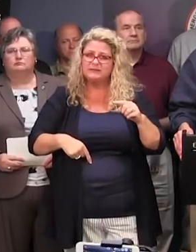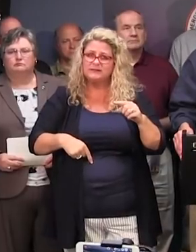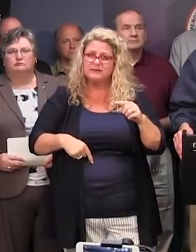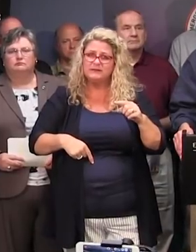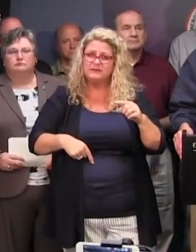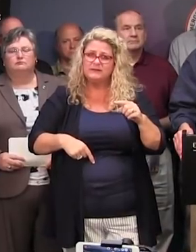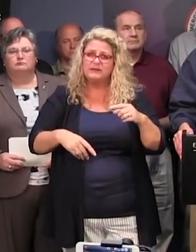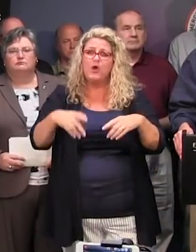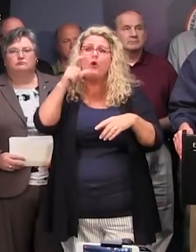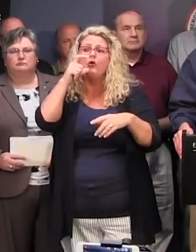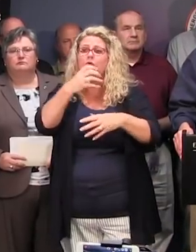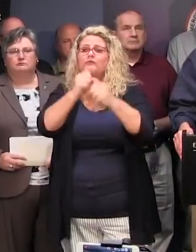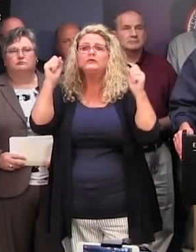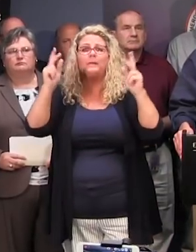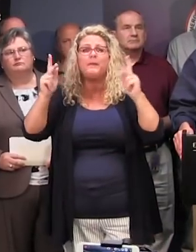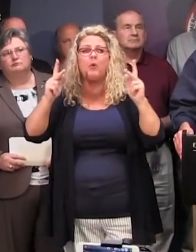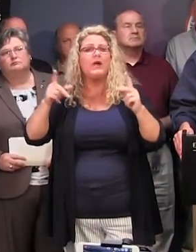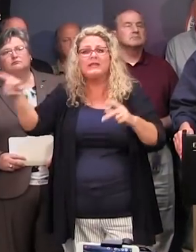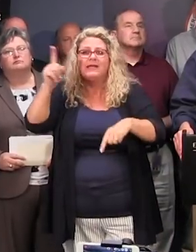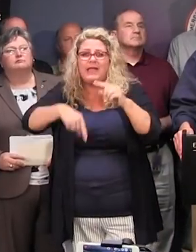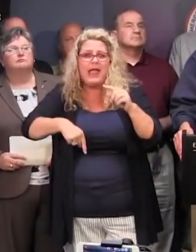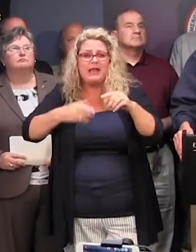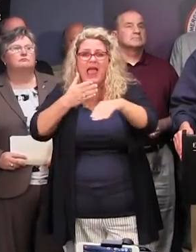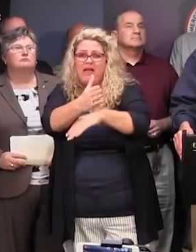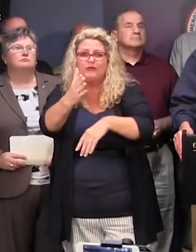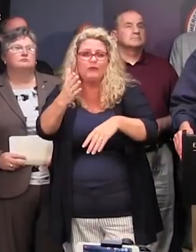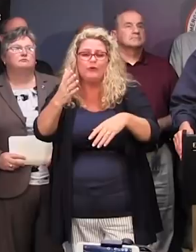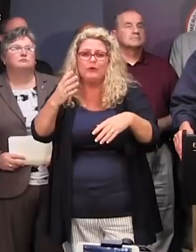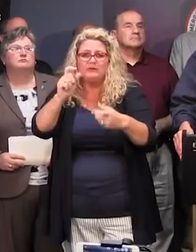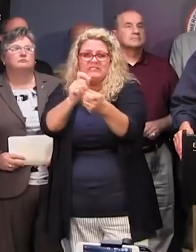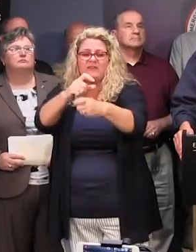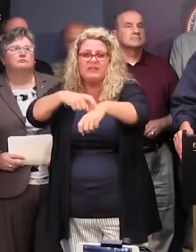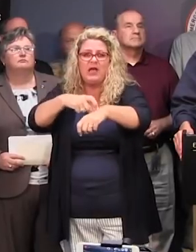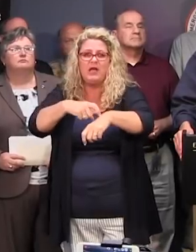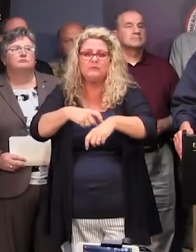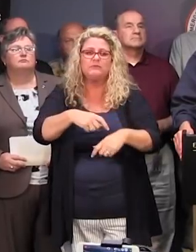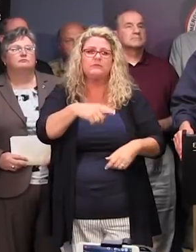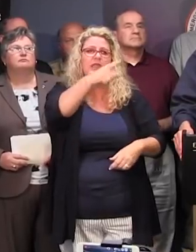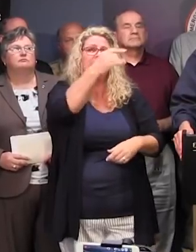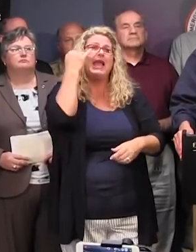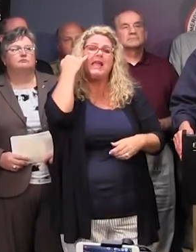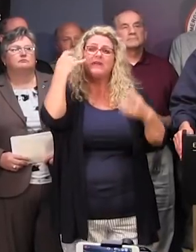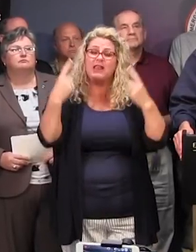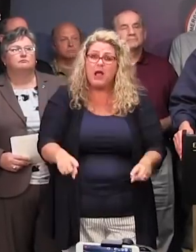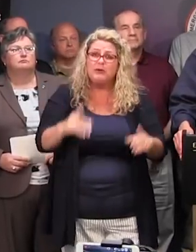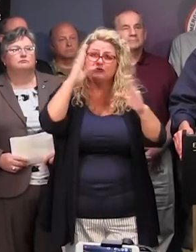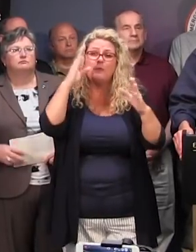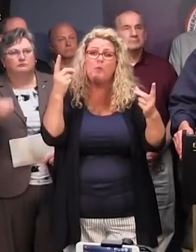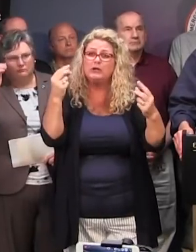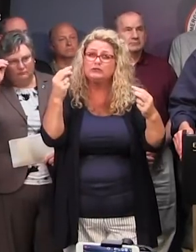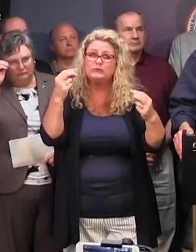because they, too, will have to take shelter. For those that find themselves in trouble, is 911 going to be the primary number to call? Are there